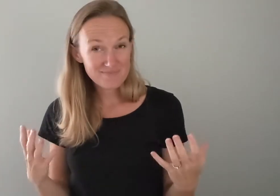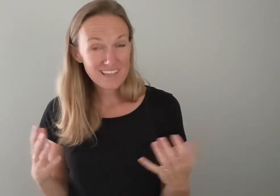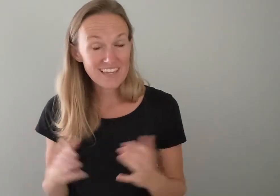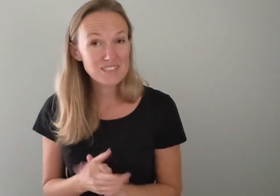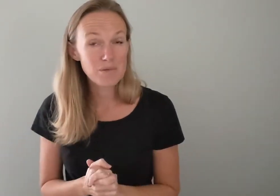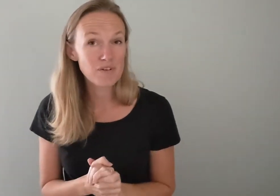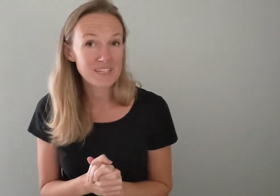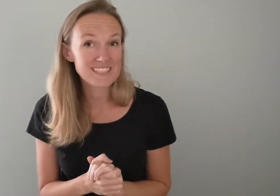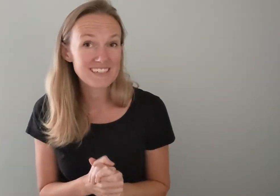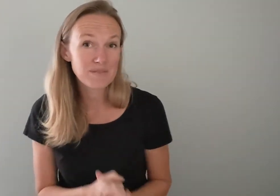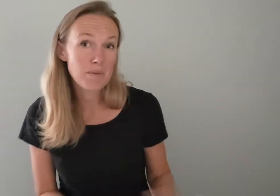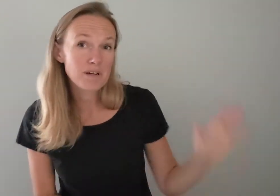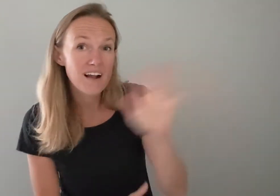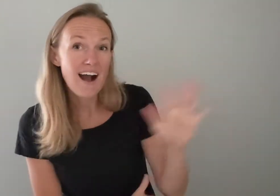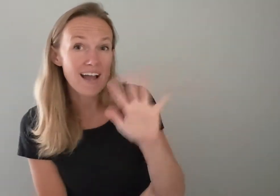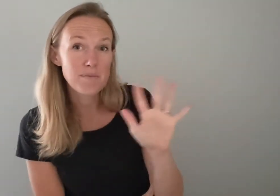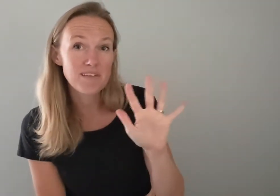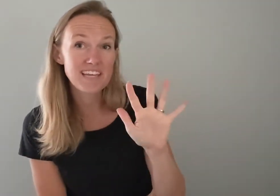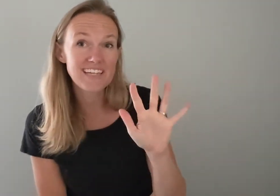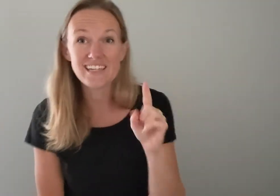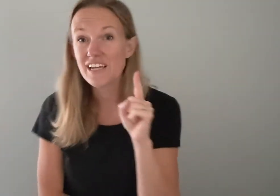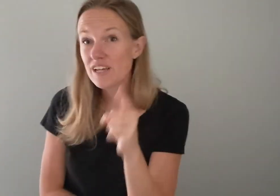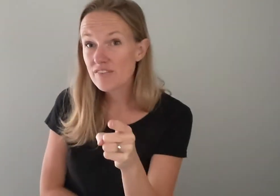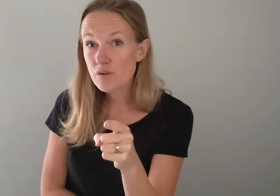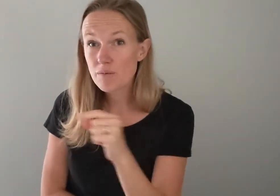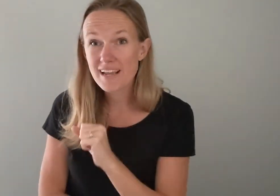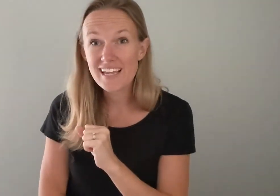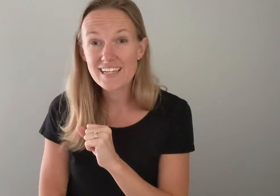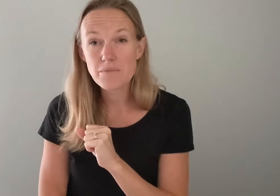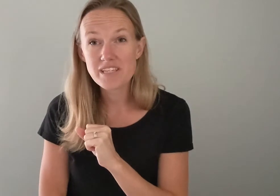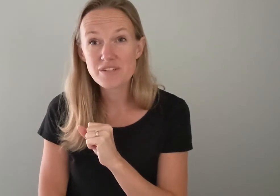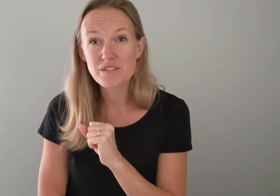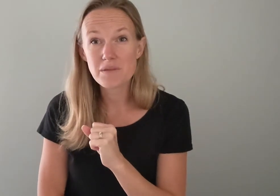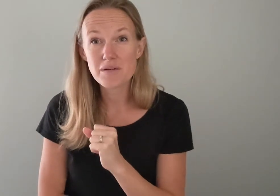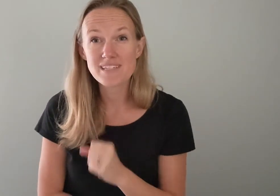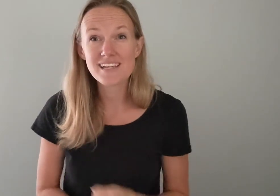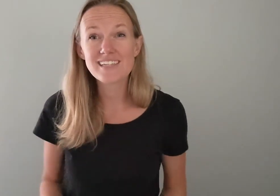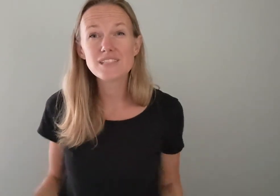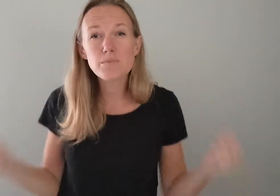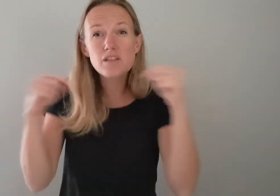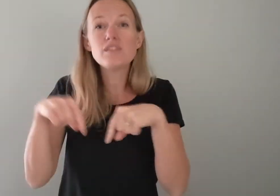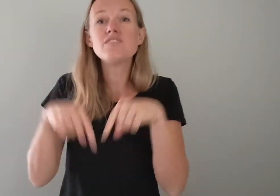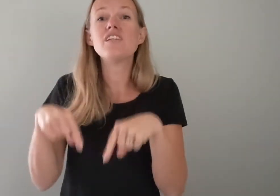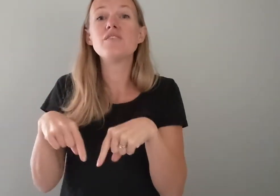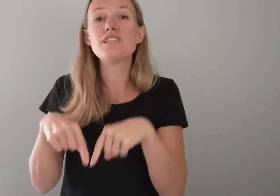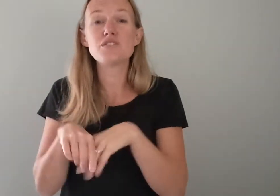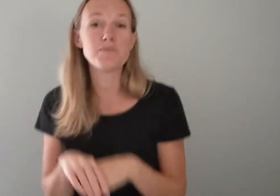Okay so before we get started remember I am left-handed. If you are right-handed that means you're going to mirror my signs. Look below this video in the description